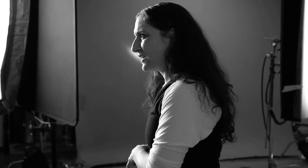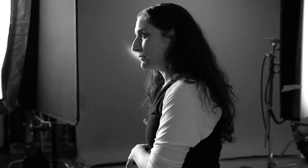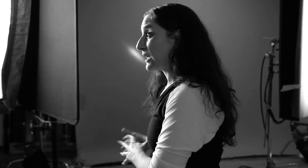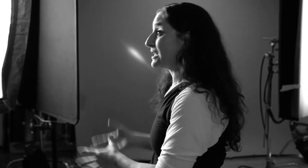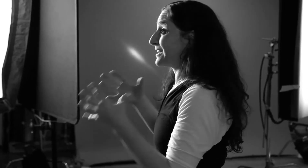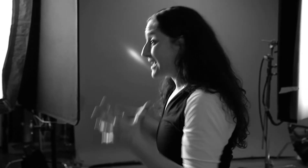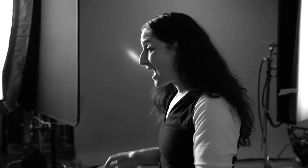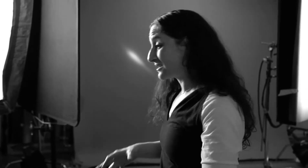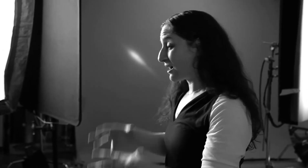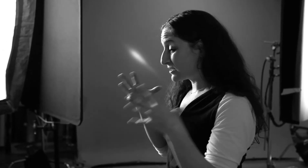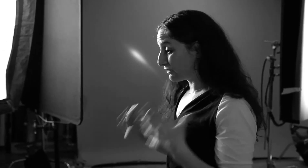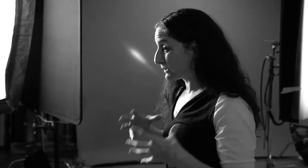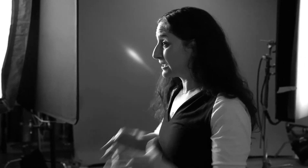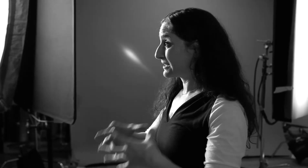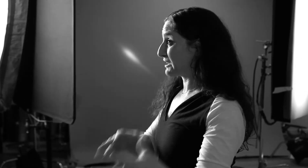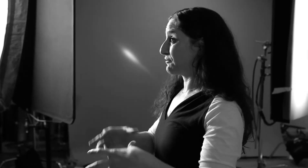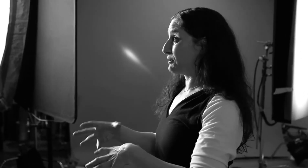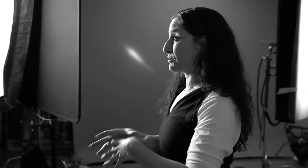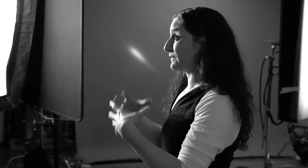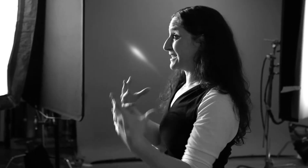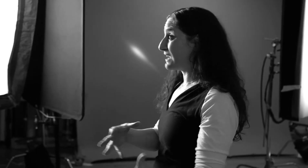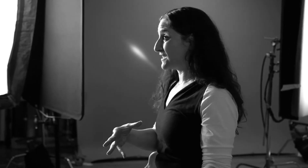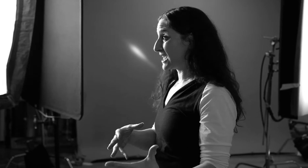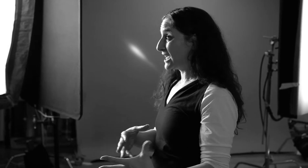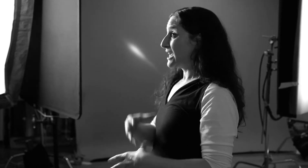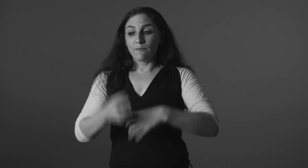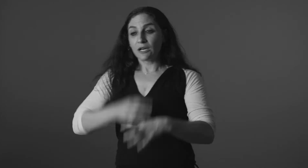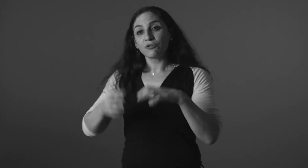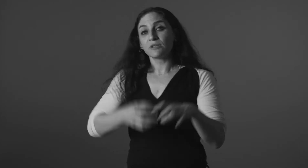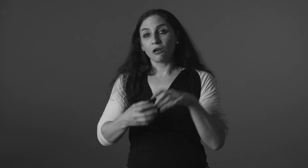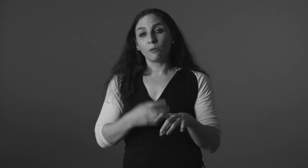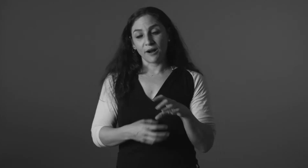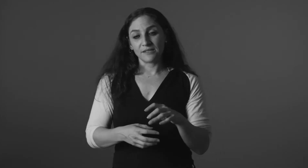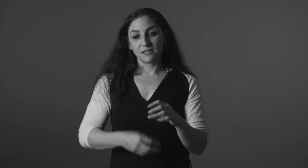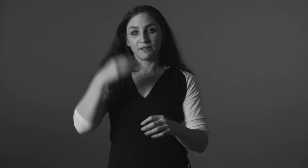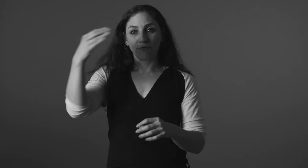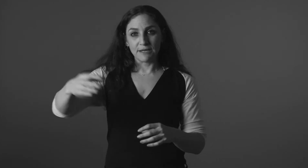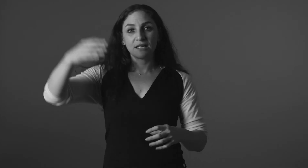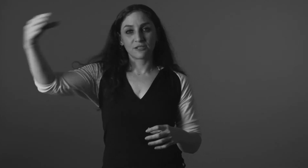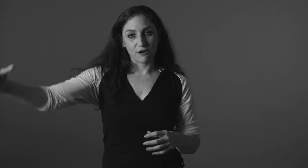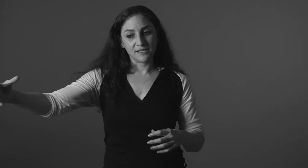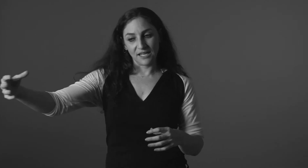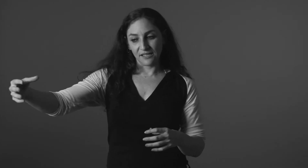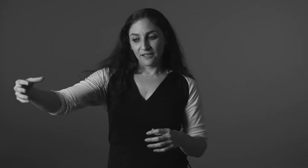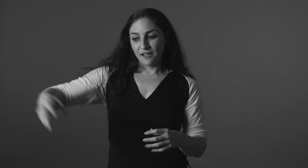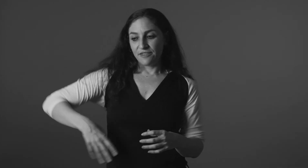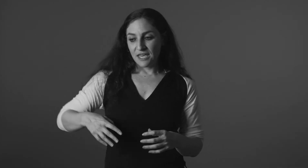family? And he said, yes, I was like really scared for your sort of safety. We go through this whole process of like reconstructing the